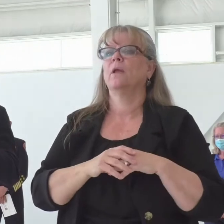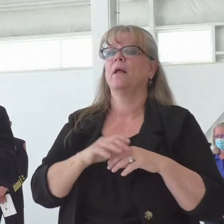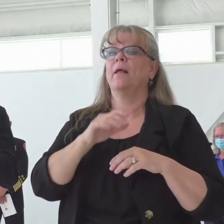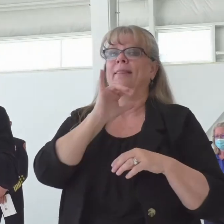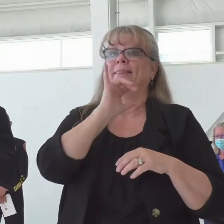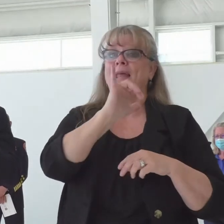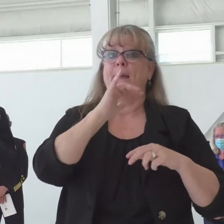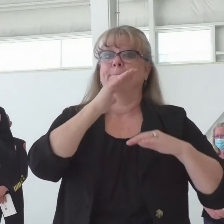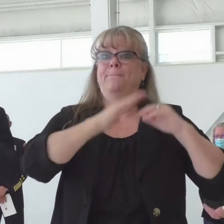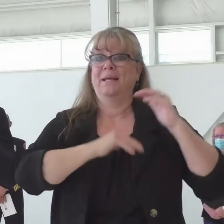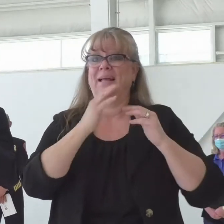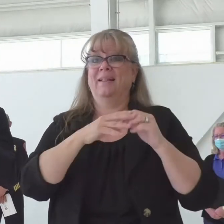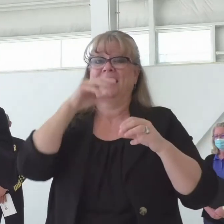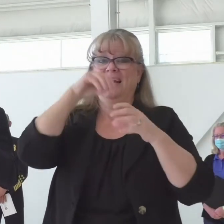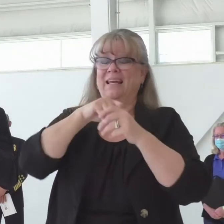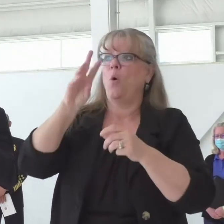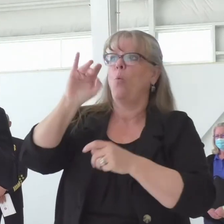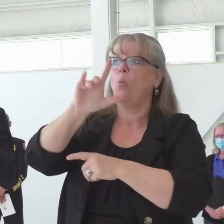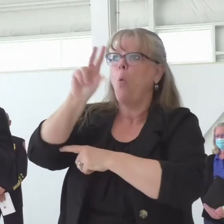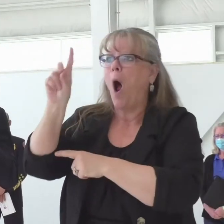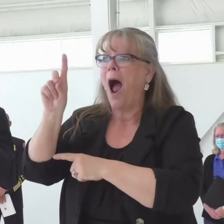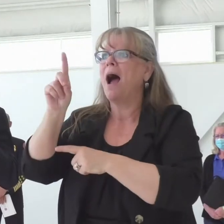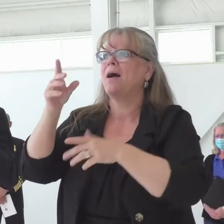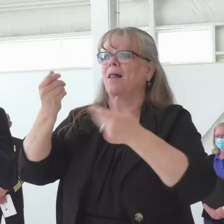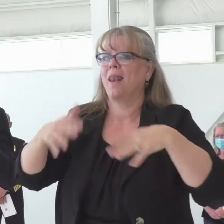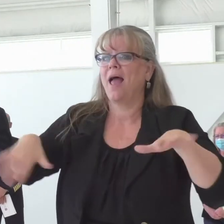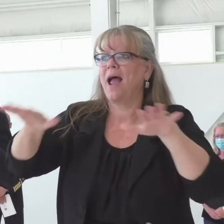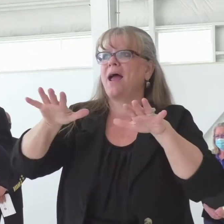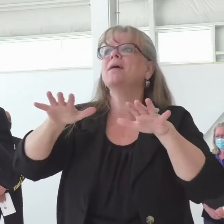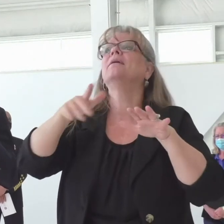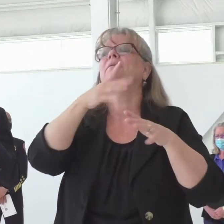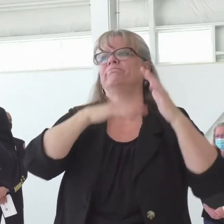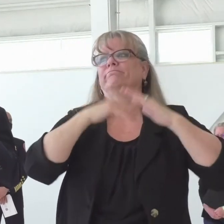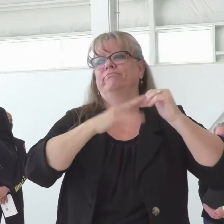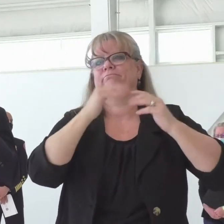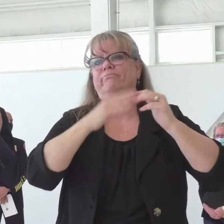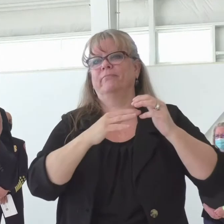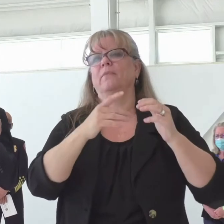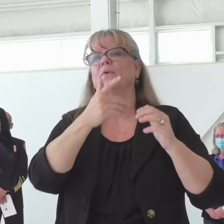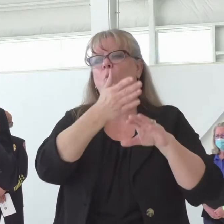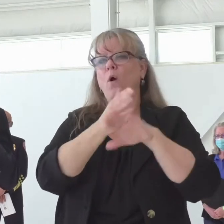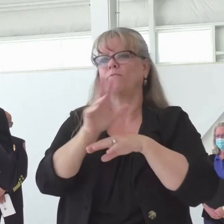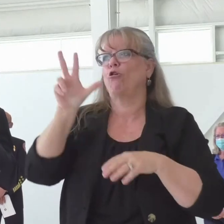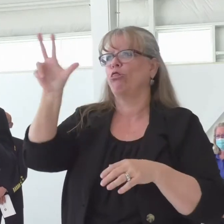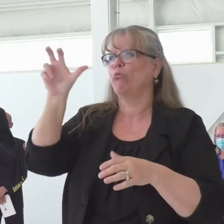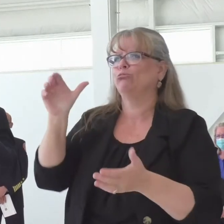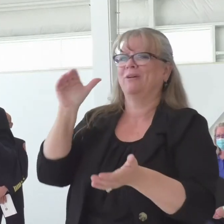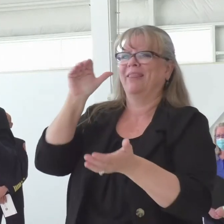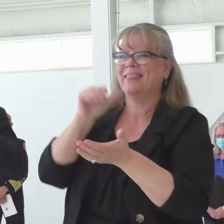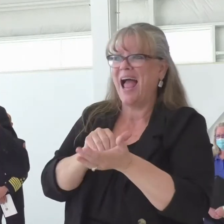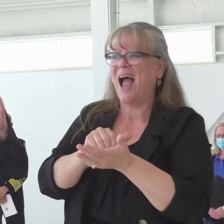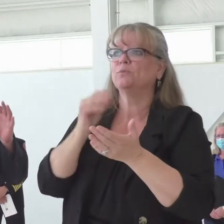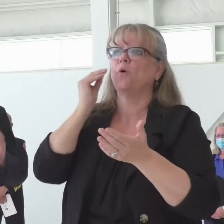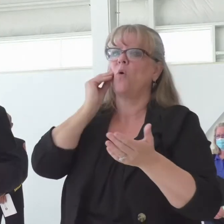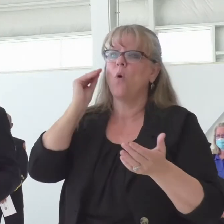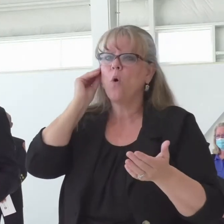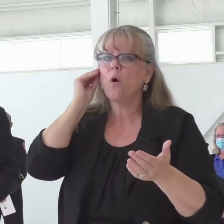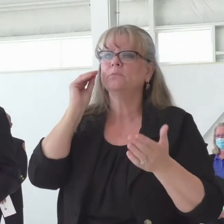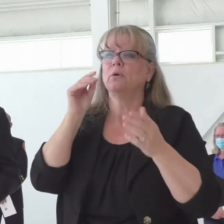construction, yes, but the even more important strategy for the 300,000 homes is, is perimeter defense and taking down